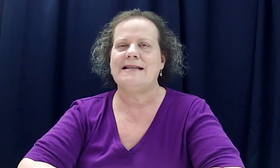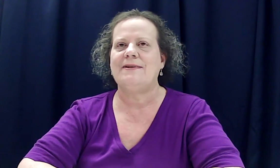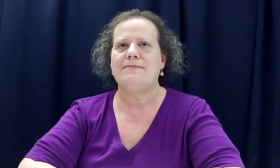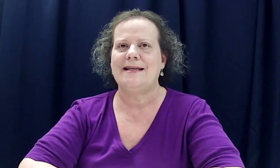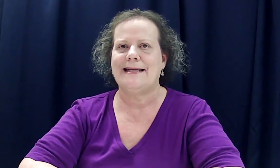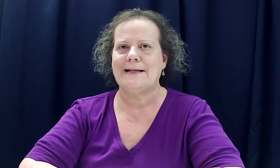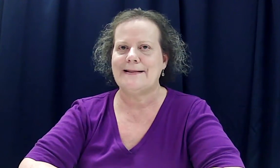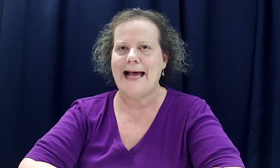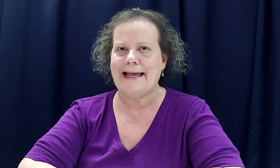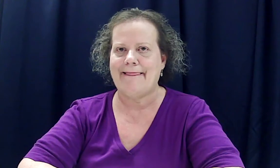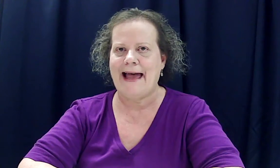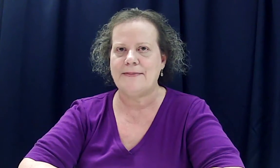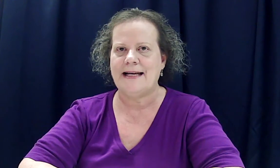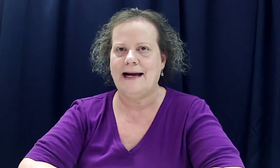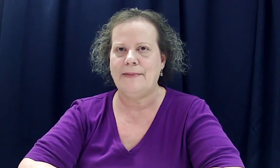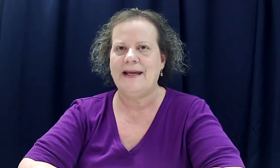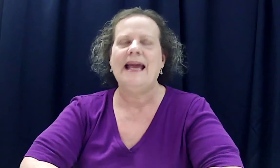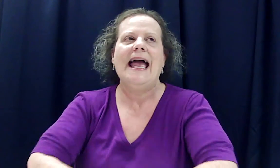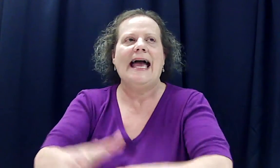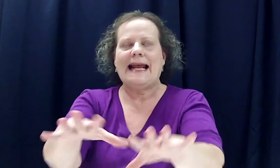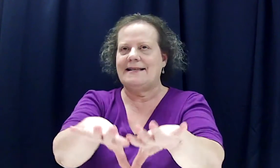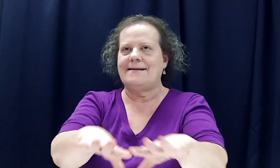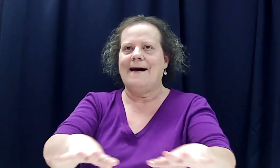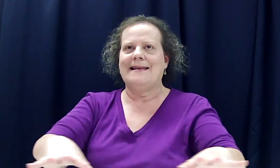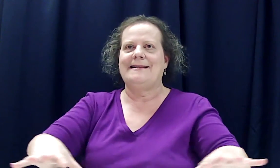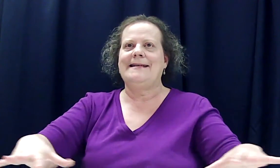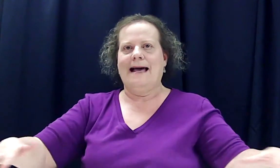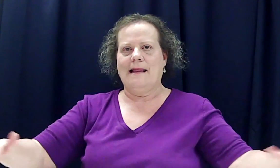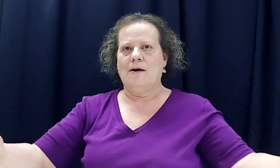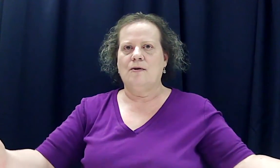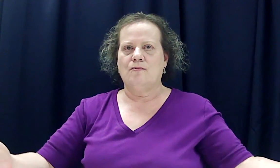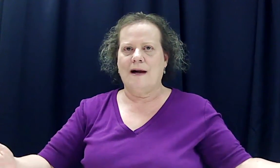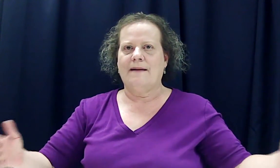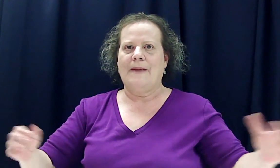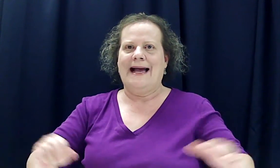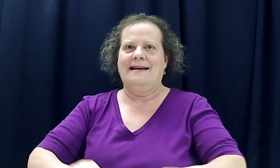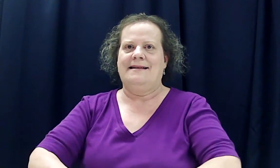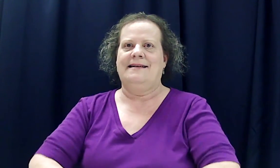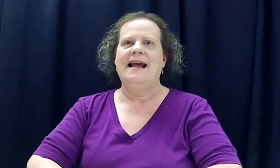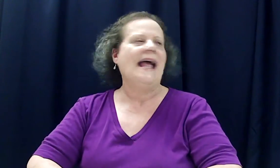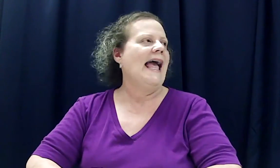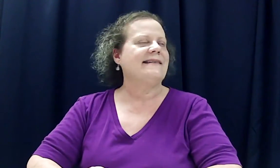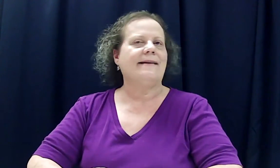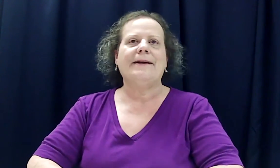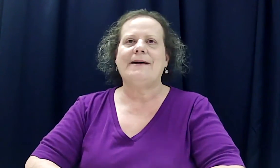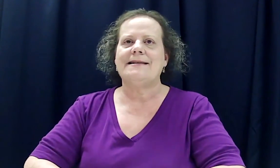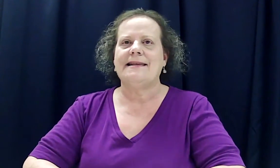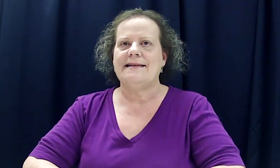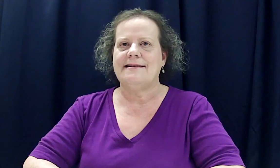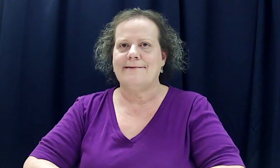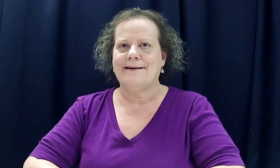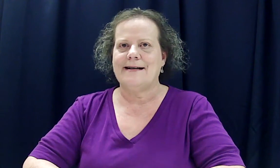was missing her second laptop, and I saw this yellow rug by it. And so we went to the storage